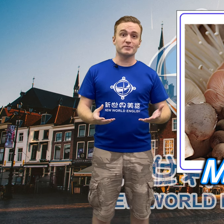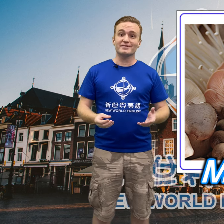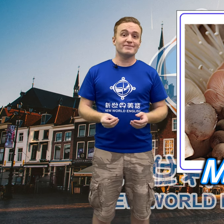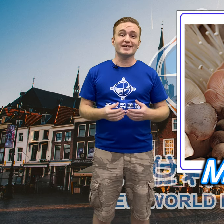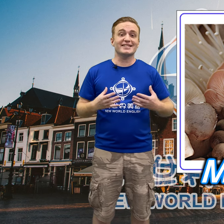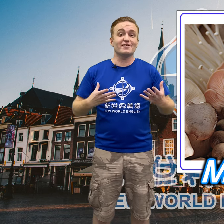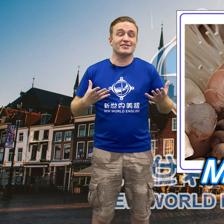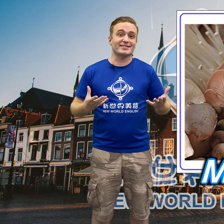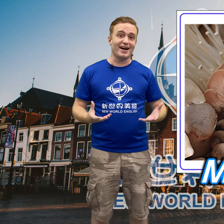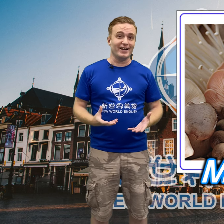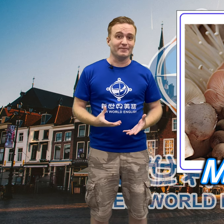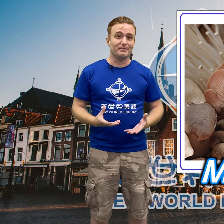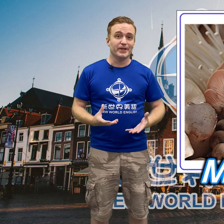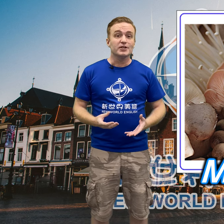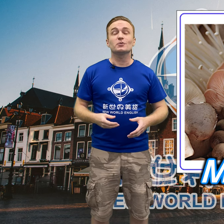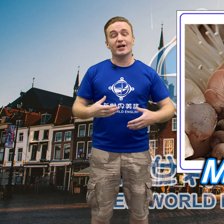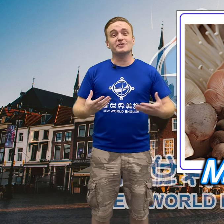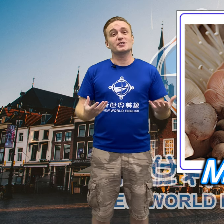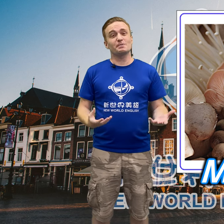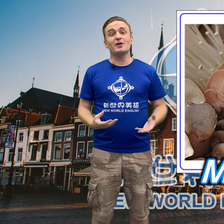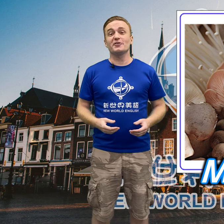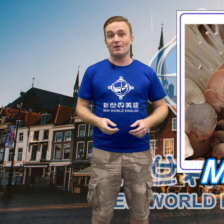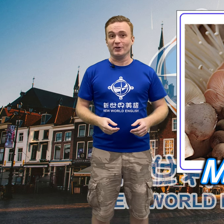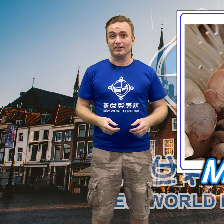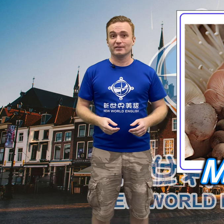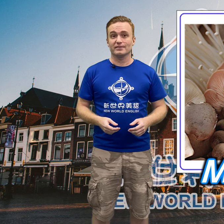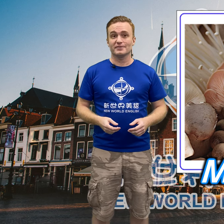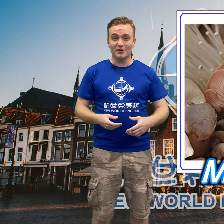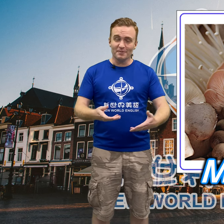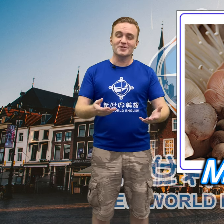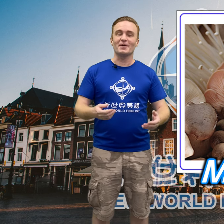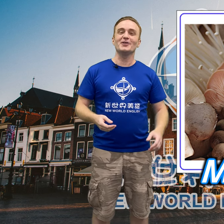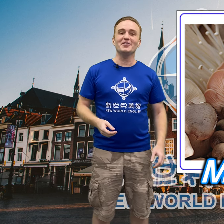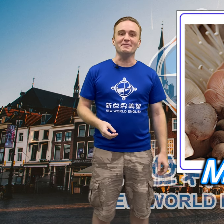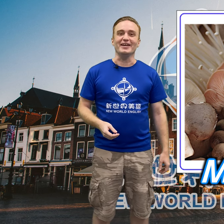doesn't have a sign, so we're going have to spell that one. So, spell it with me.